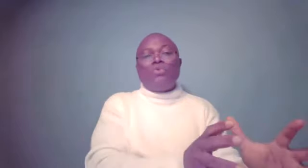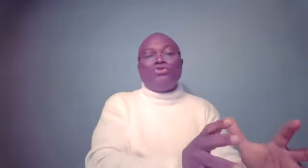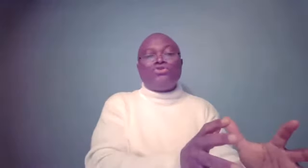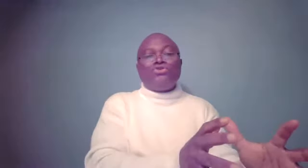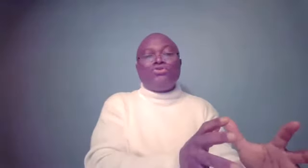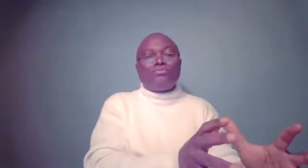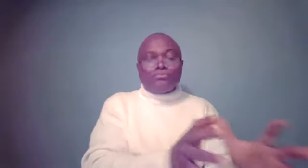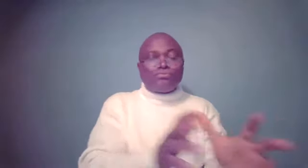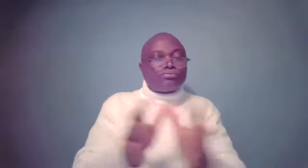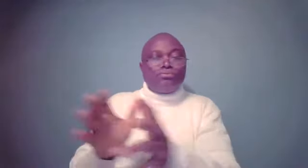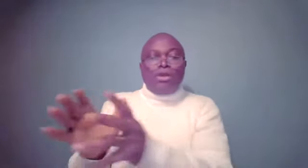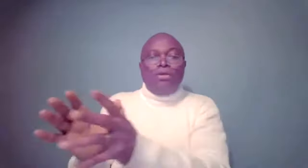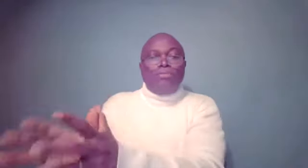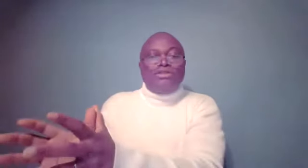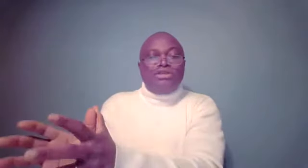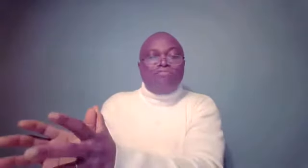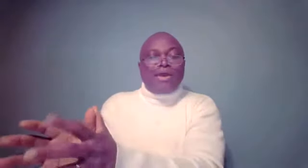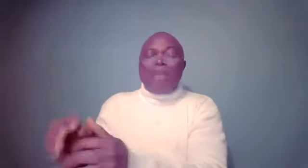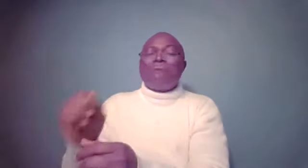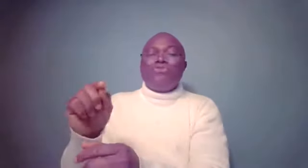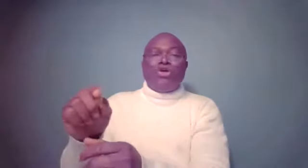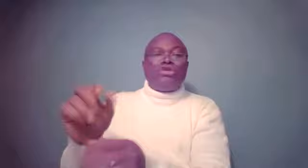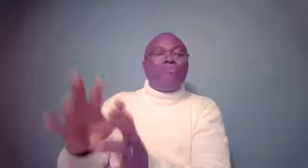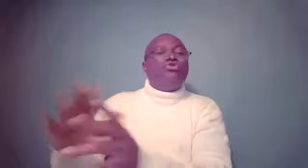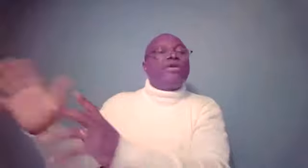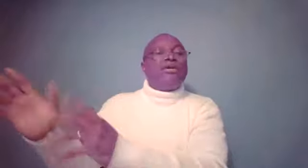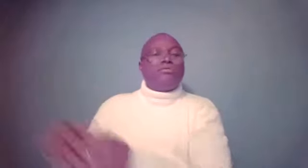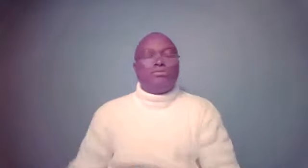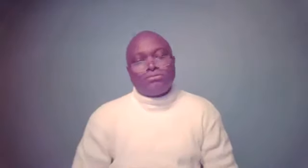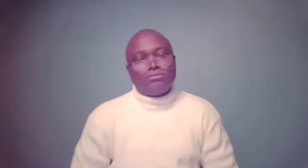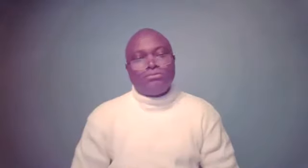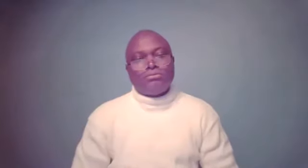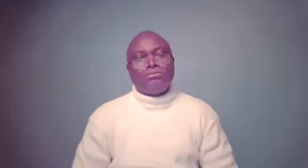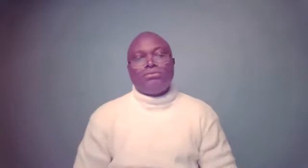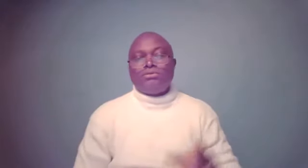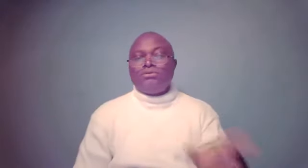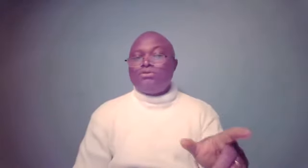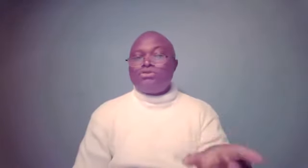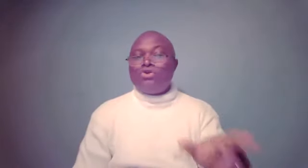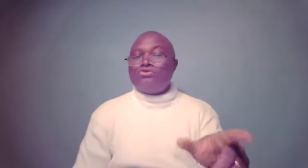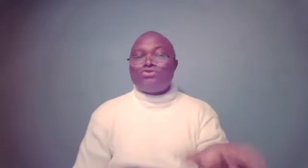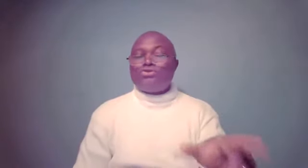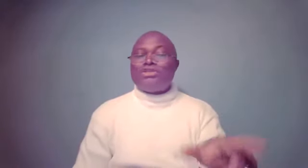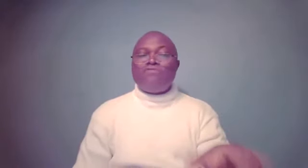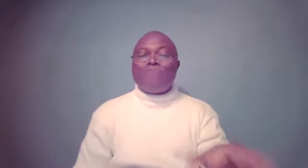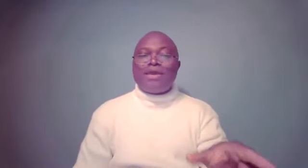what you used to do. But the chief baker, your dream, you'll be killed. So, to the chief baker,